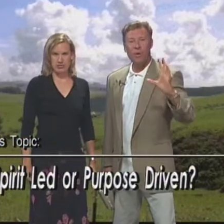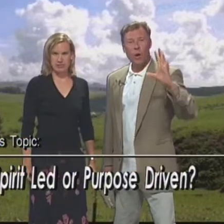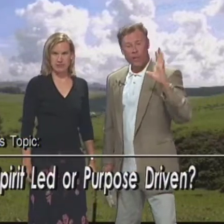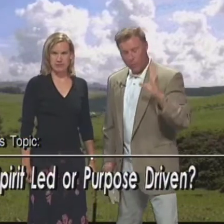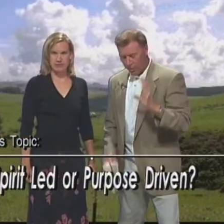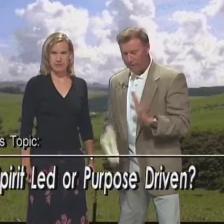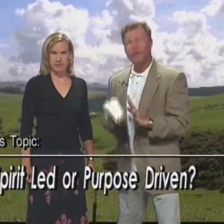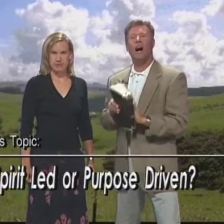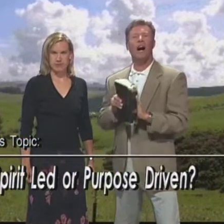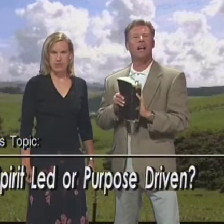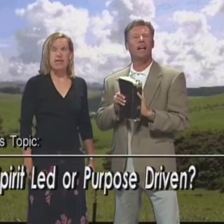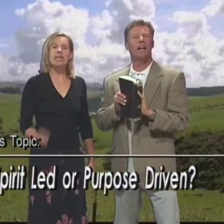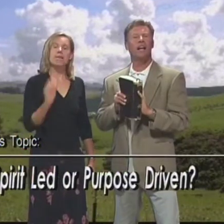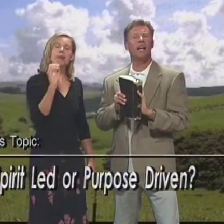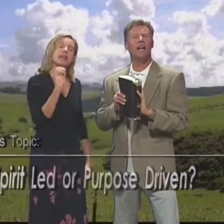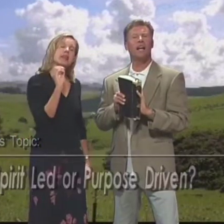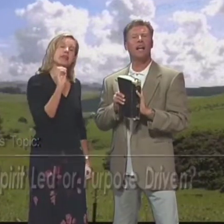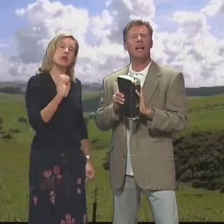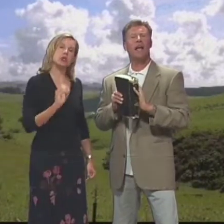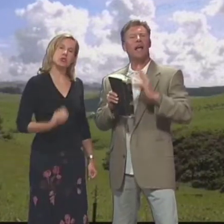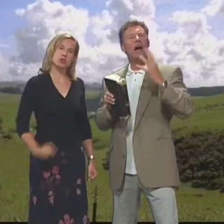And, you know, the Word of God